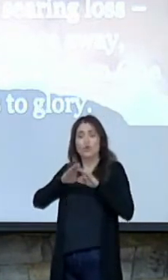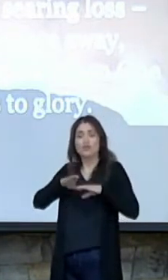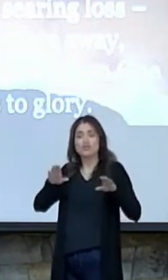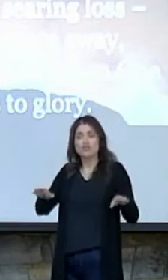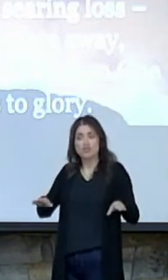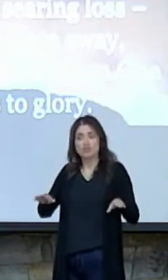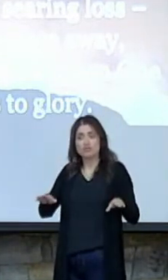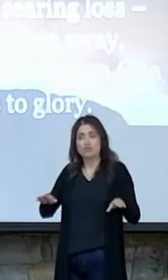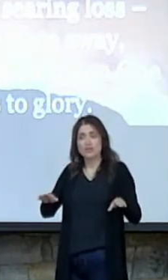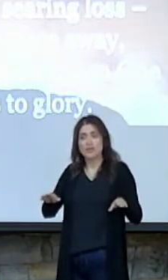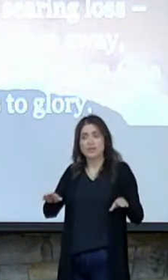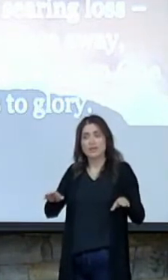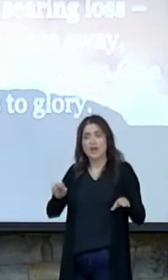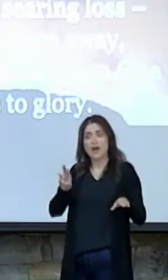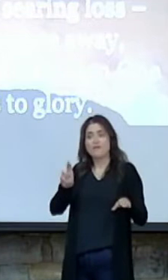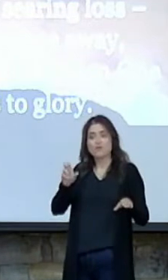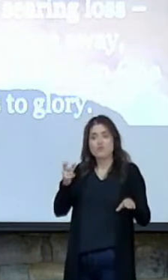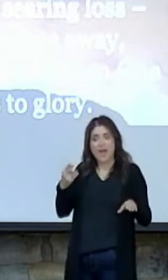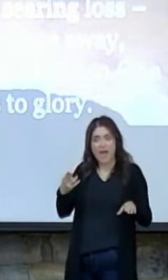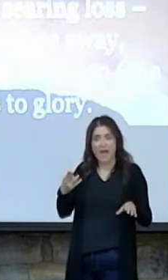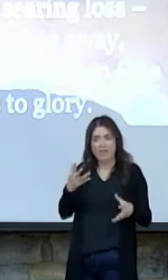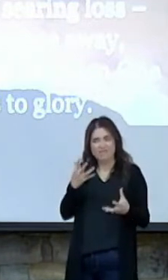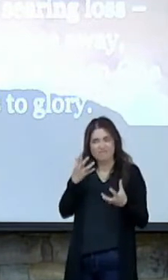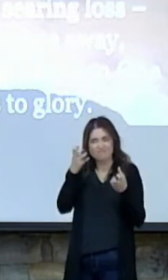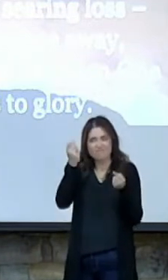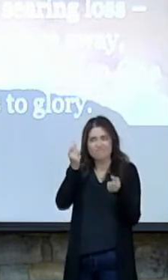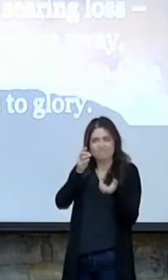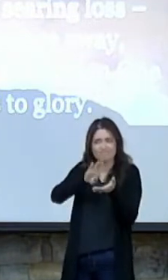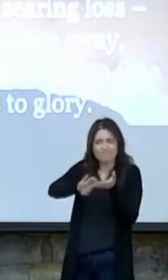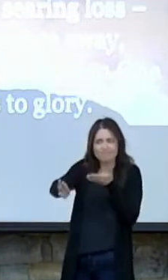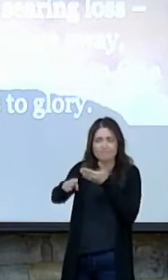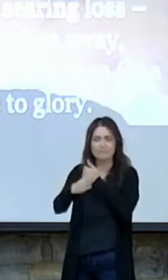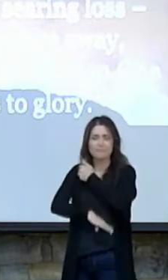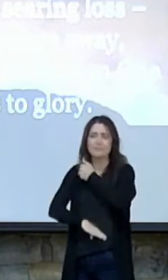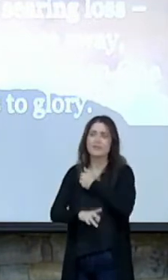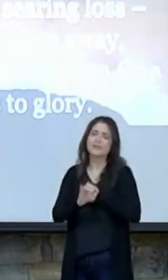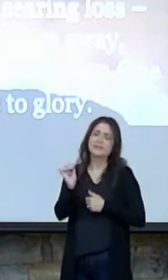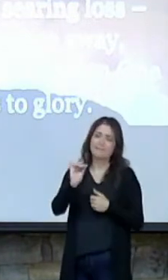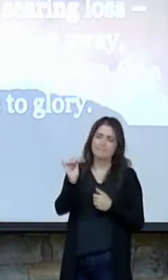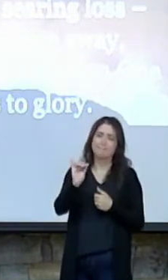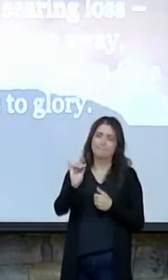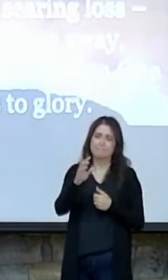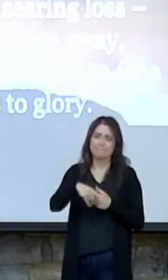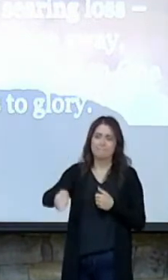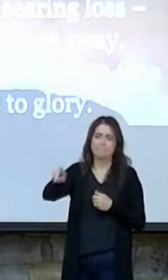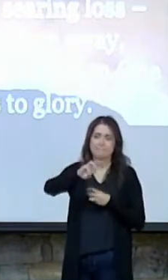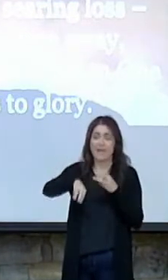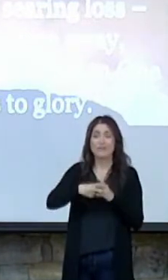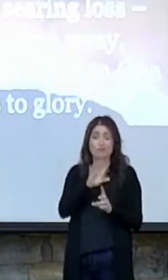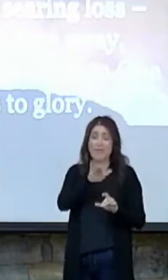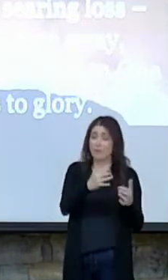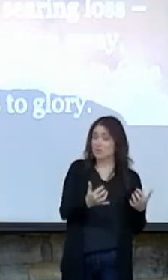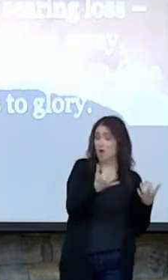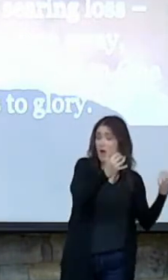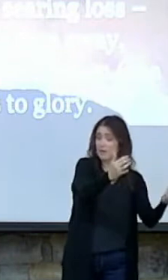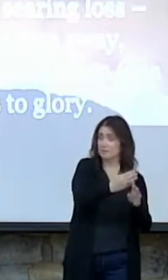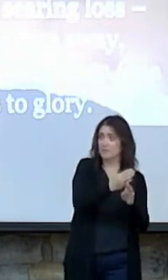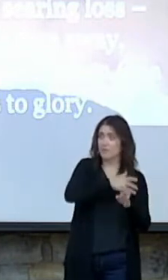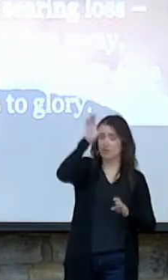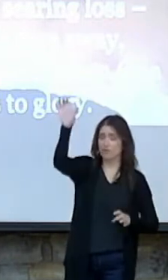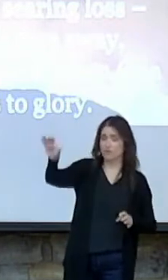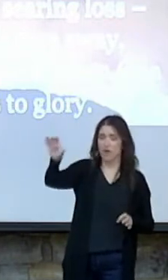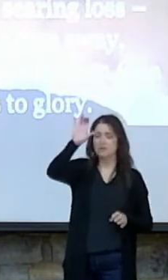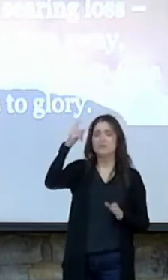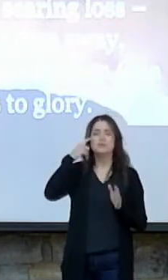like the rest of mankind. You see, that was His audience prior to the cross. But notice two